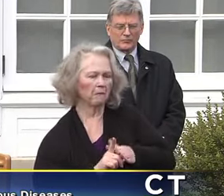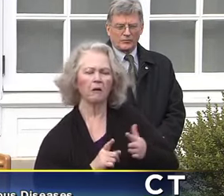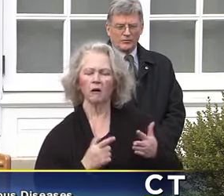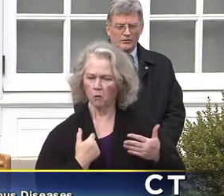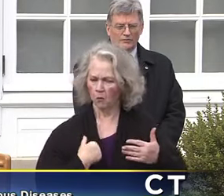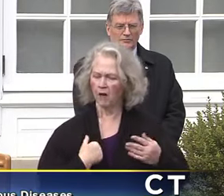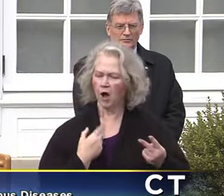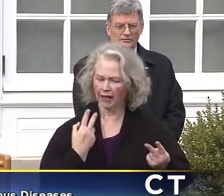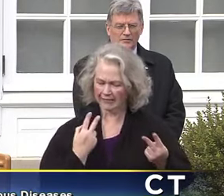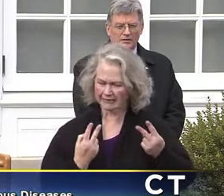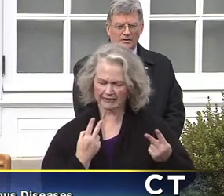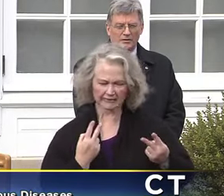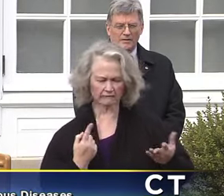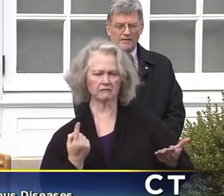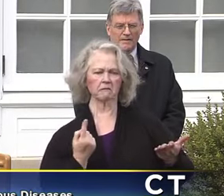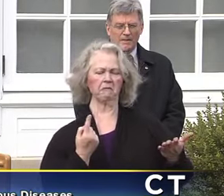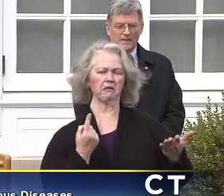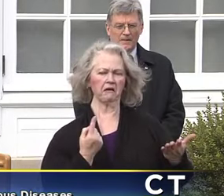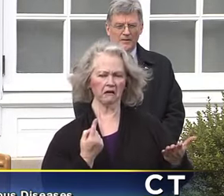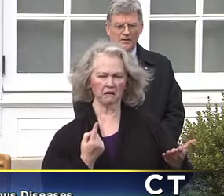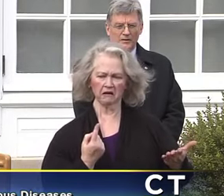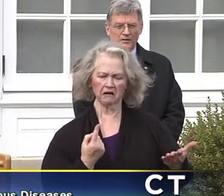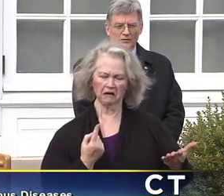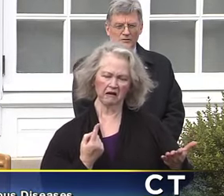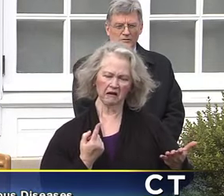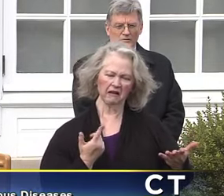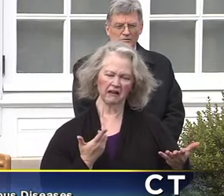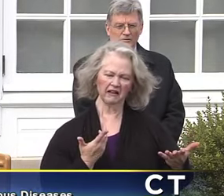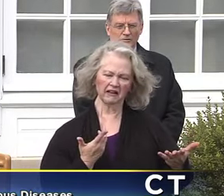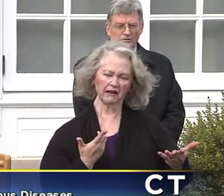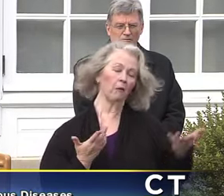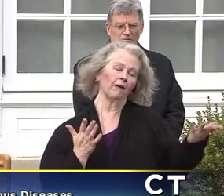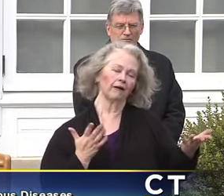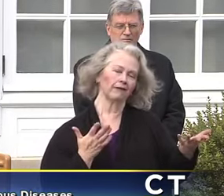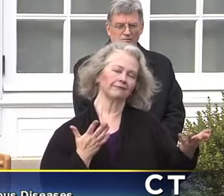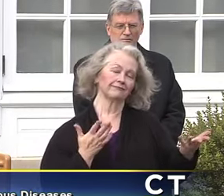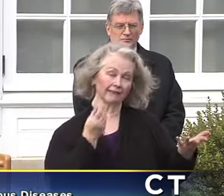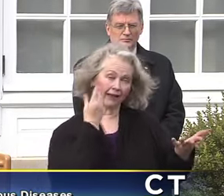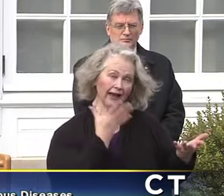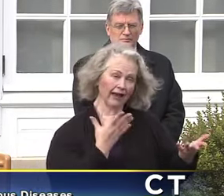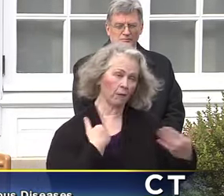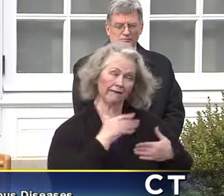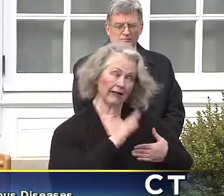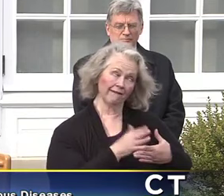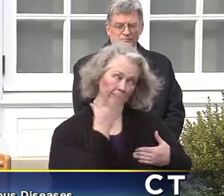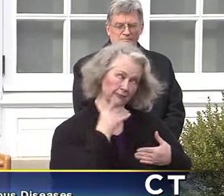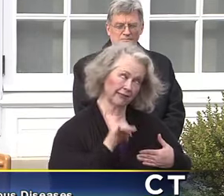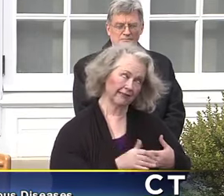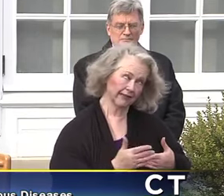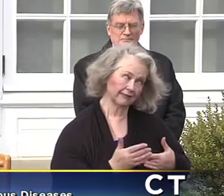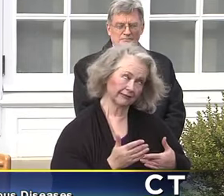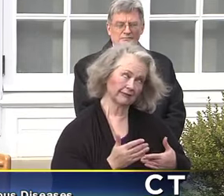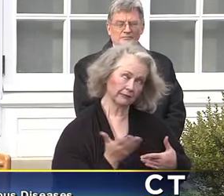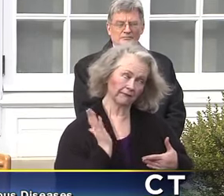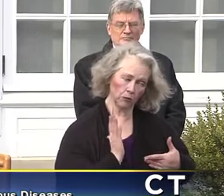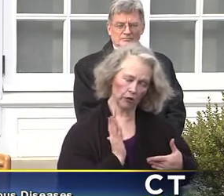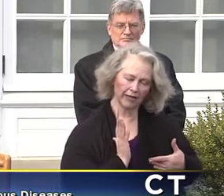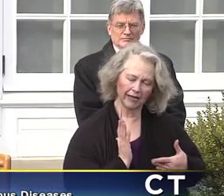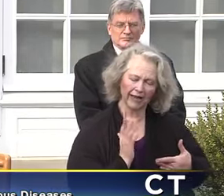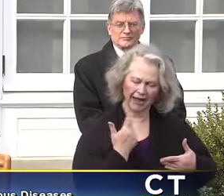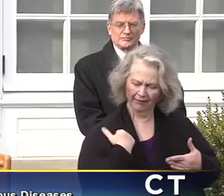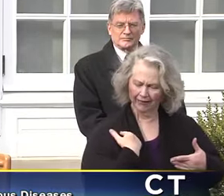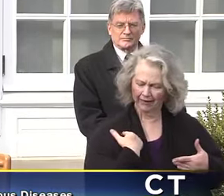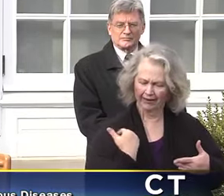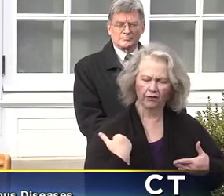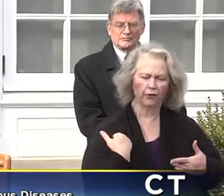experiencing something that, you know, none of us have ever experienced before. I mean, last week, I think on